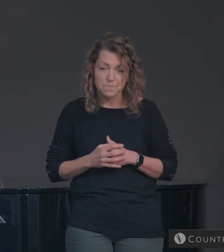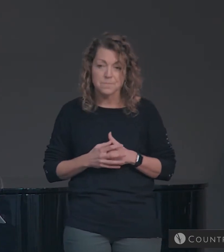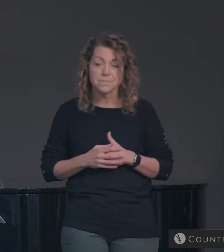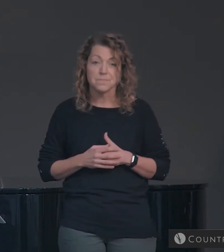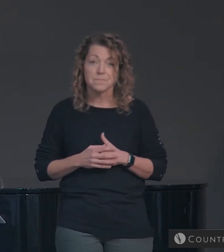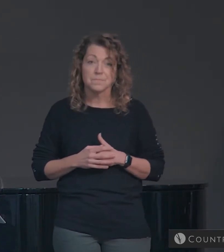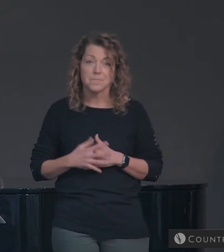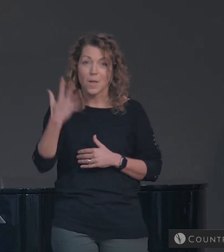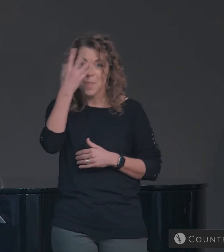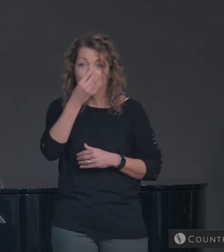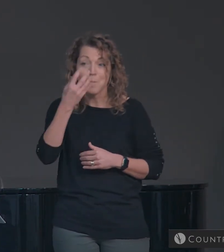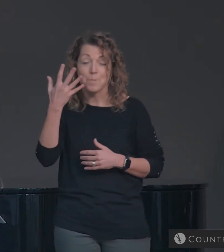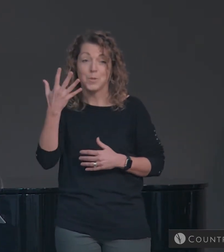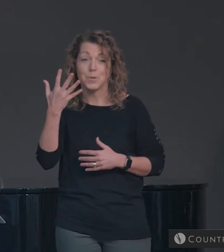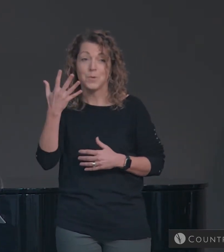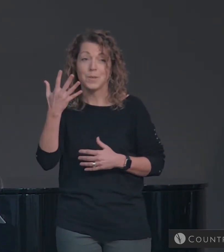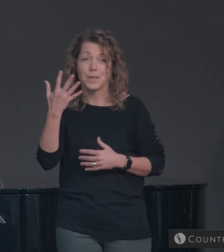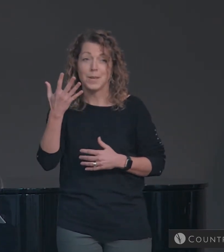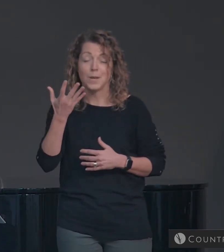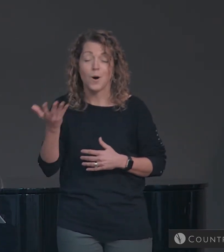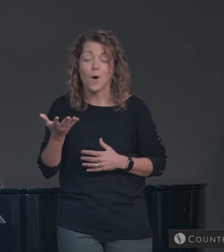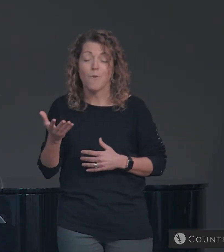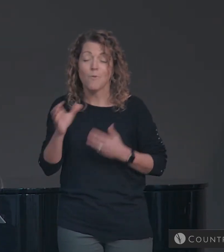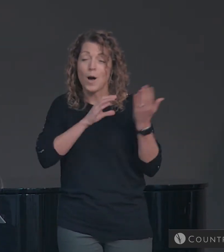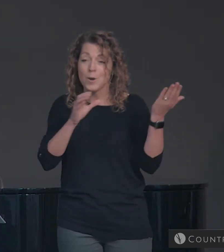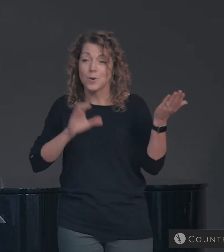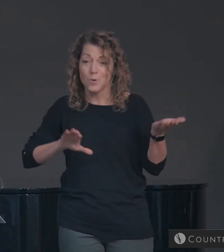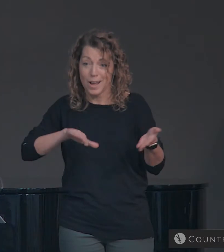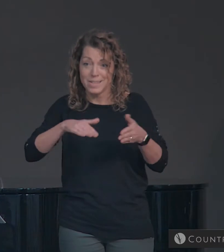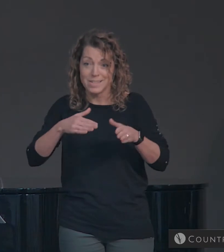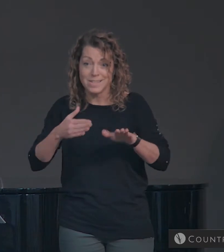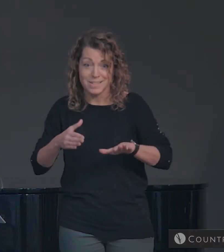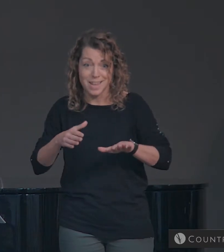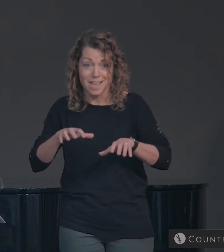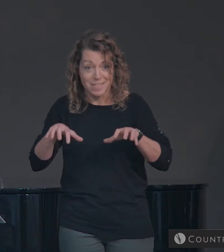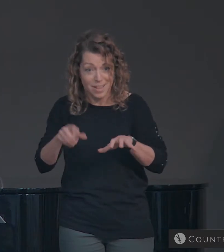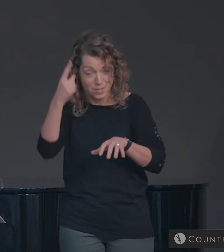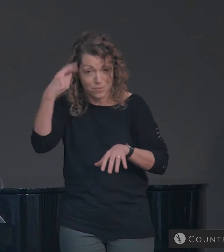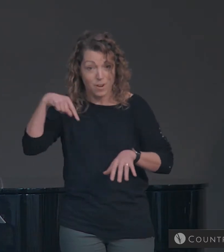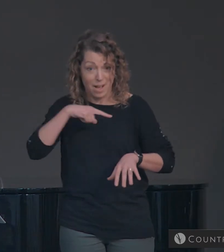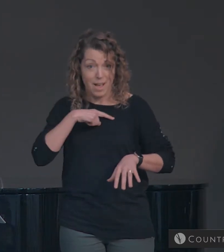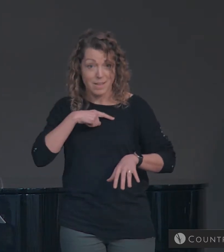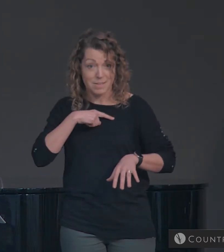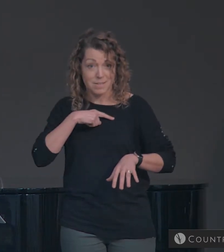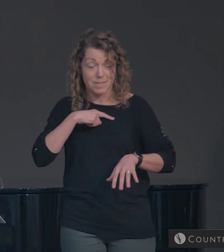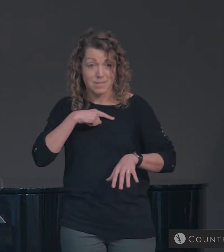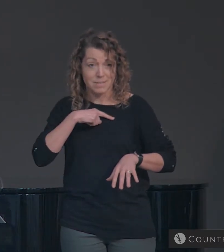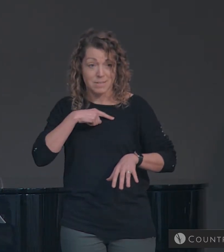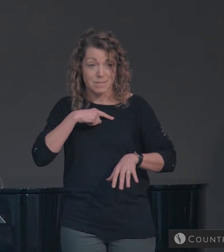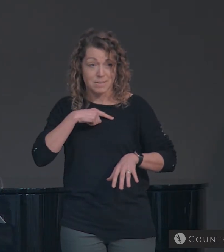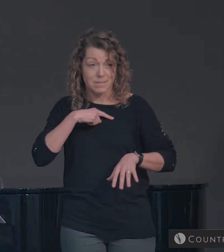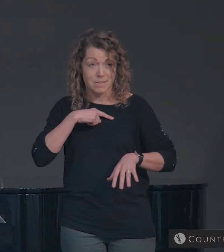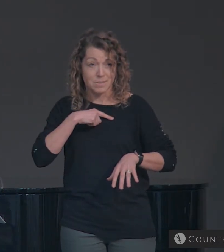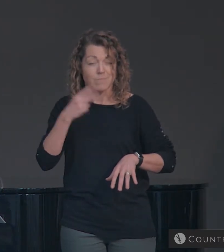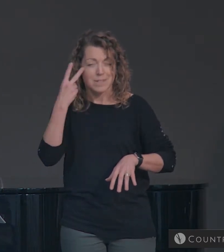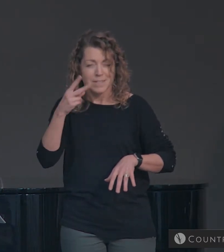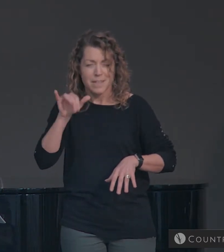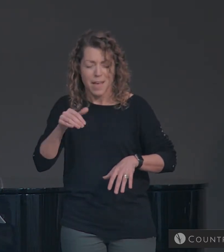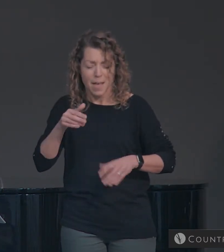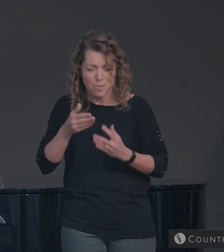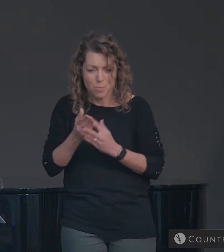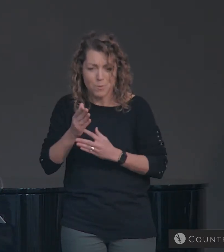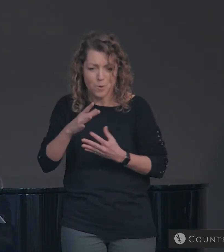The beauty of what Christ's death does for us is found, I believe, in the spiritual growth